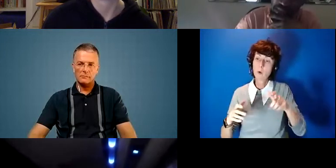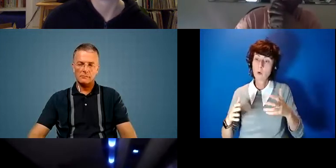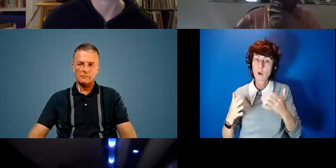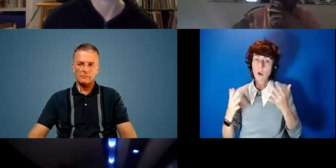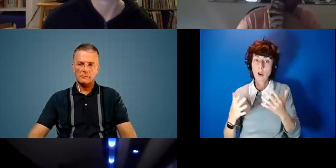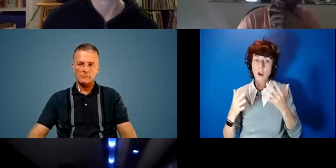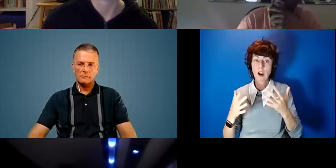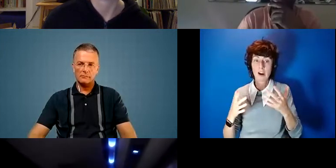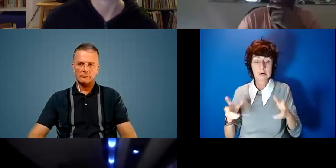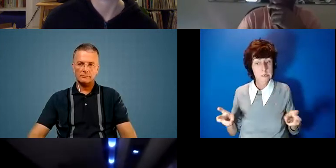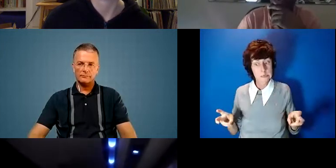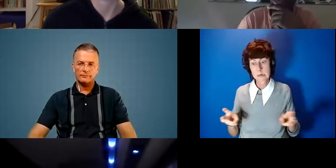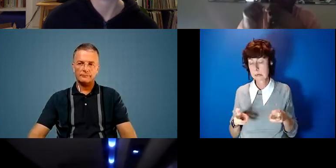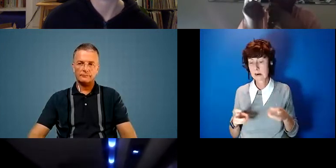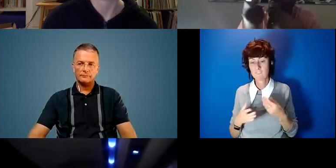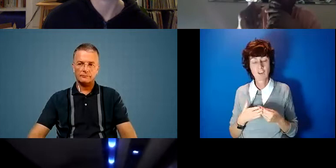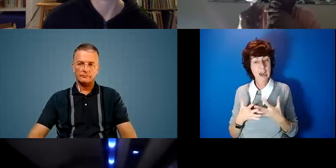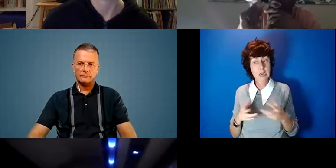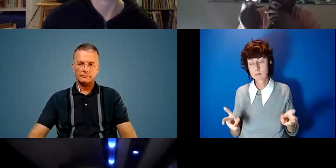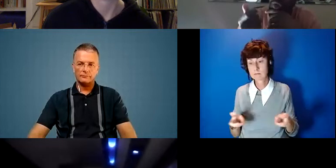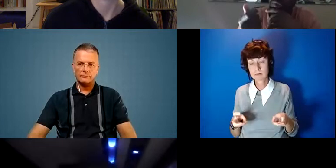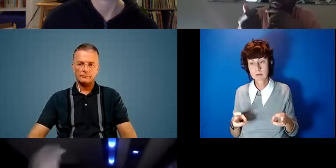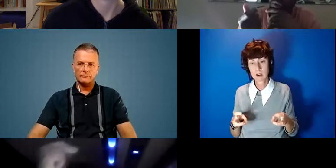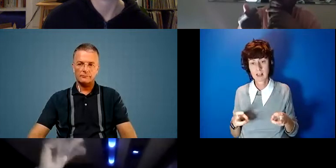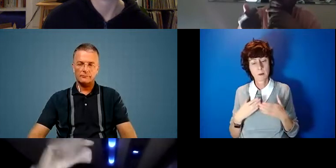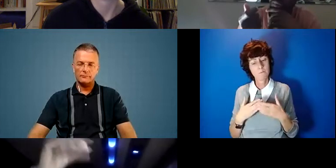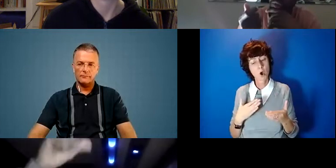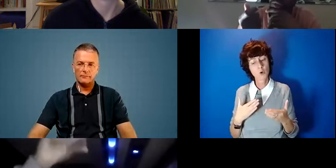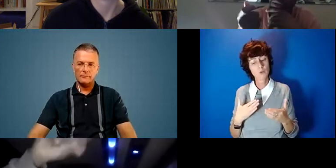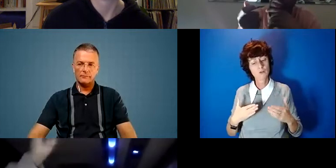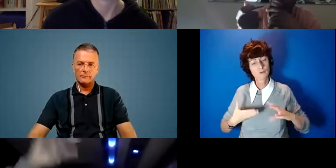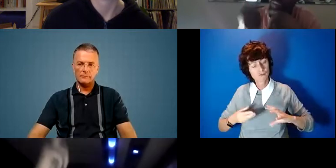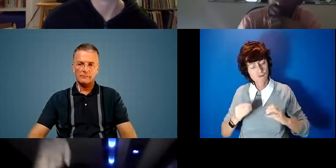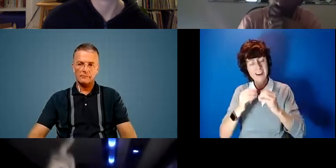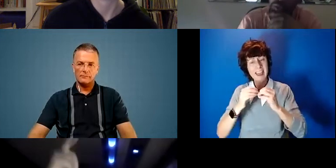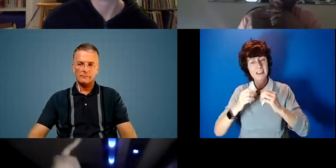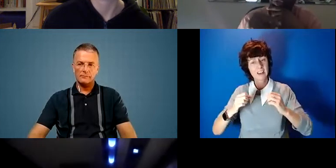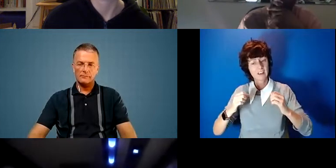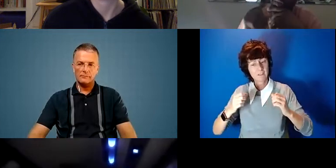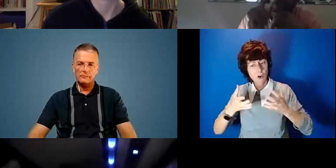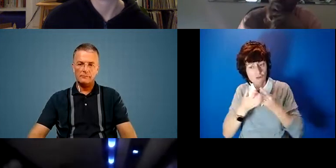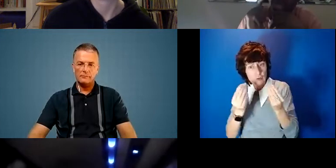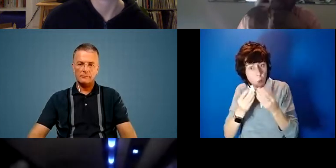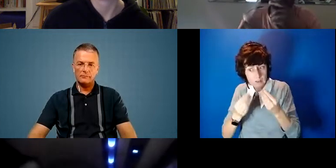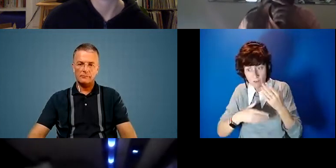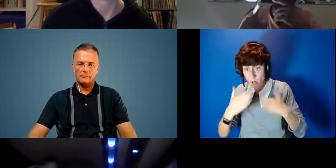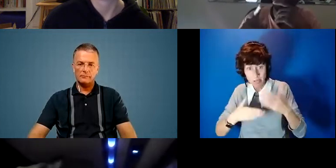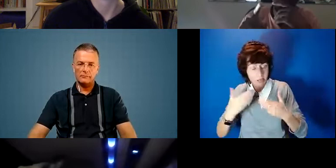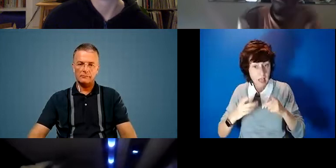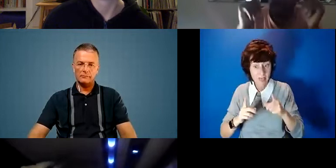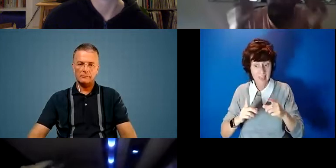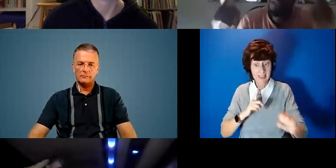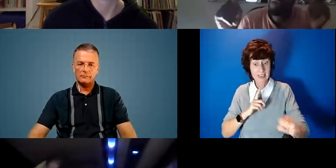tightest financial constraints are the ones that are most resourceful. You know, yes, the other ones who are most impacted